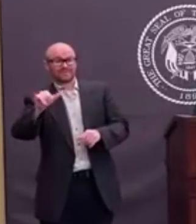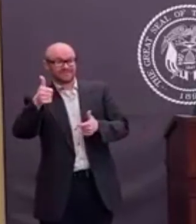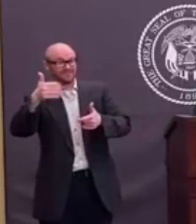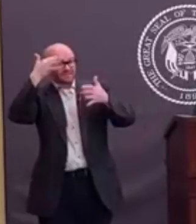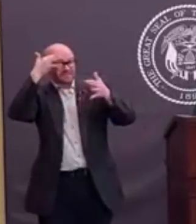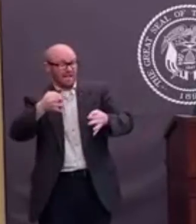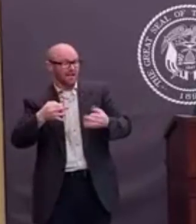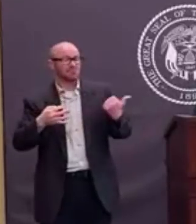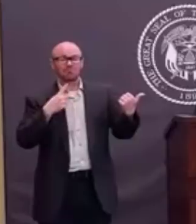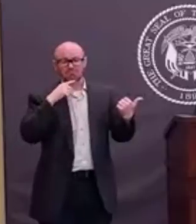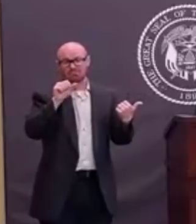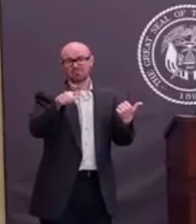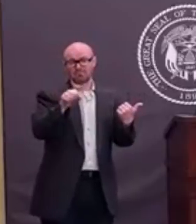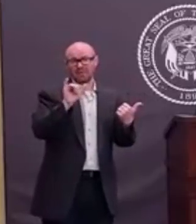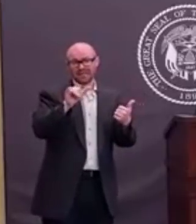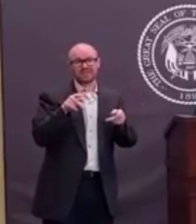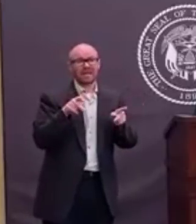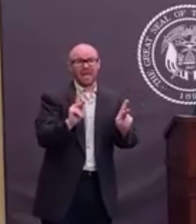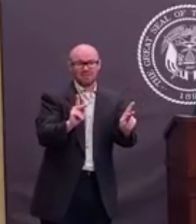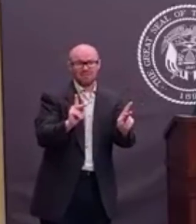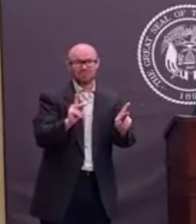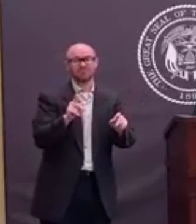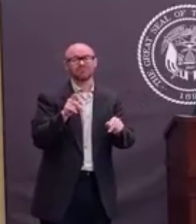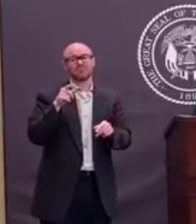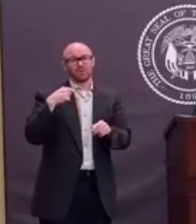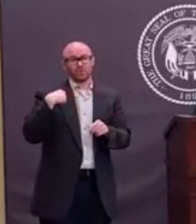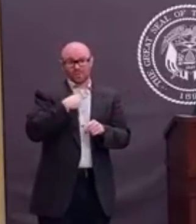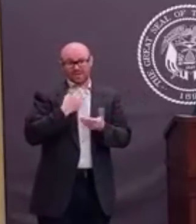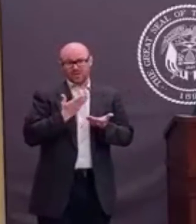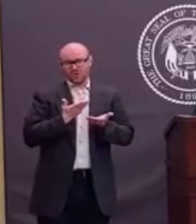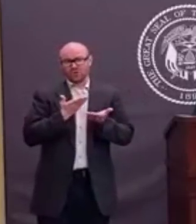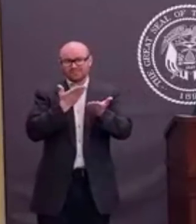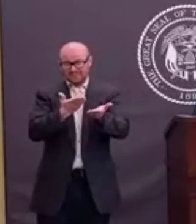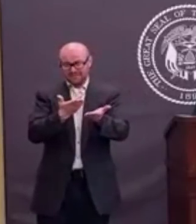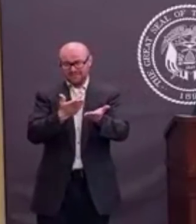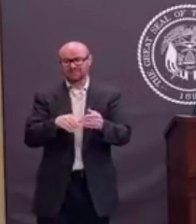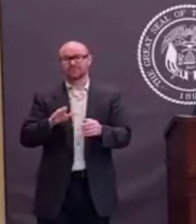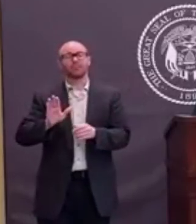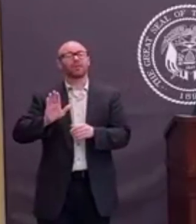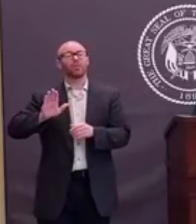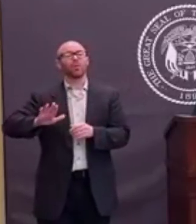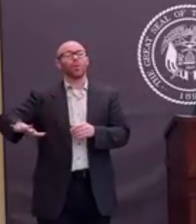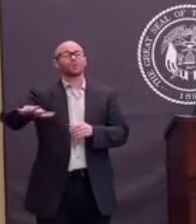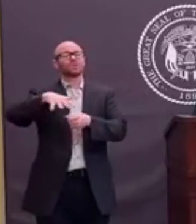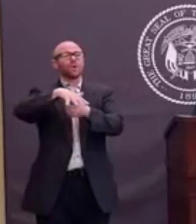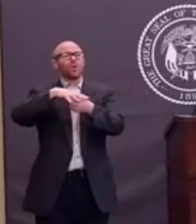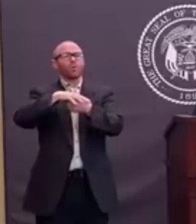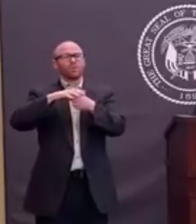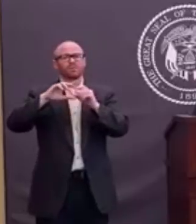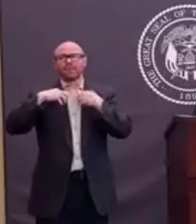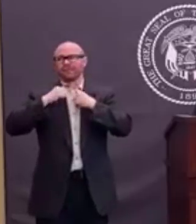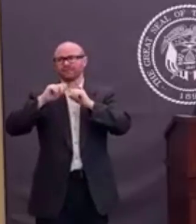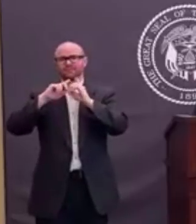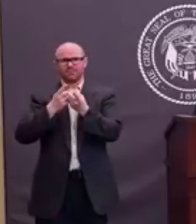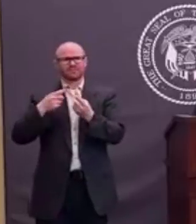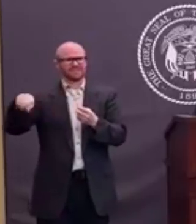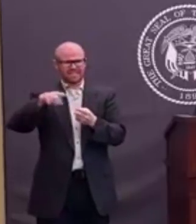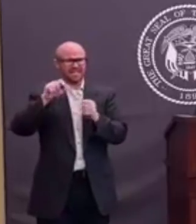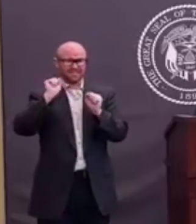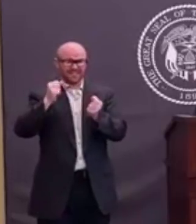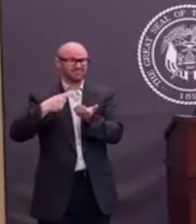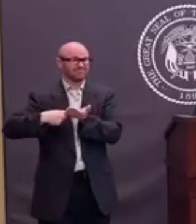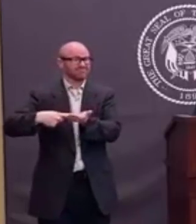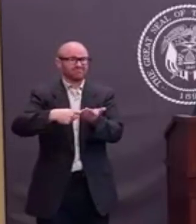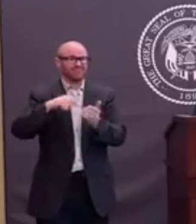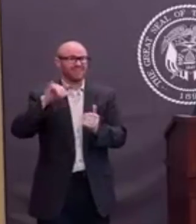It does allow it in conjunction and cooperation with our own state health department. Again, if they have issues that they'd like to